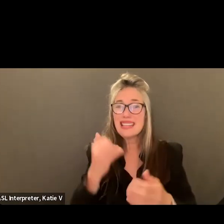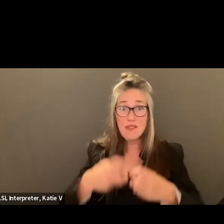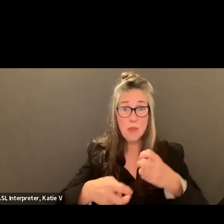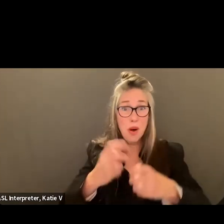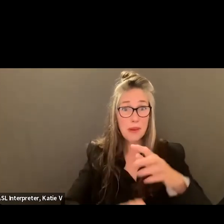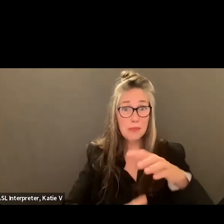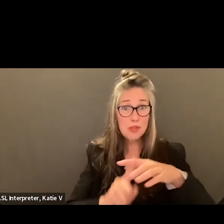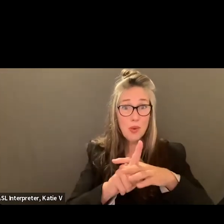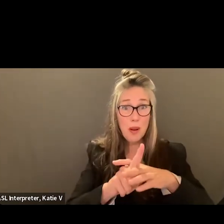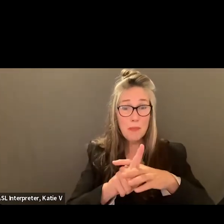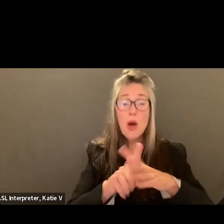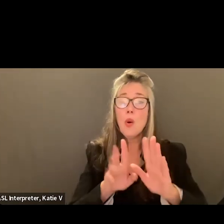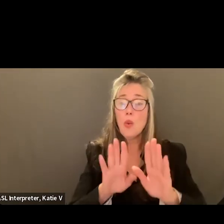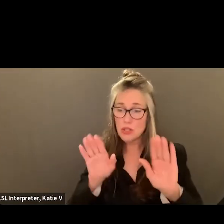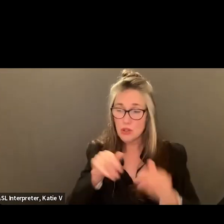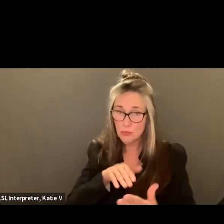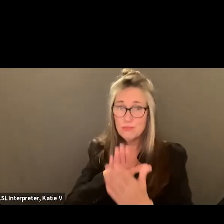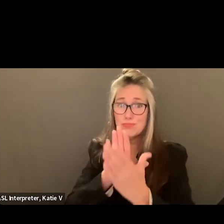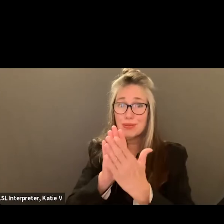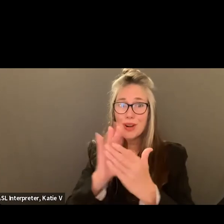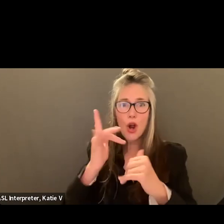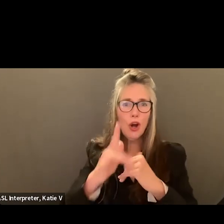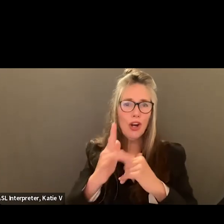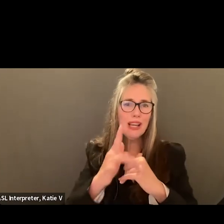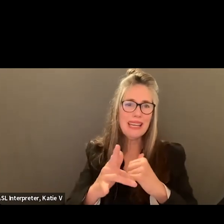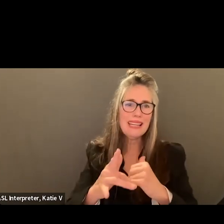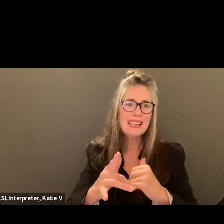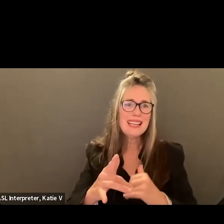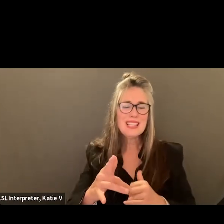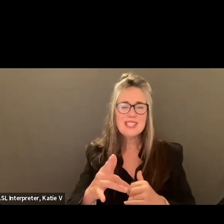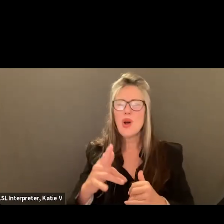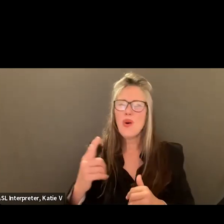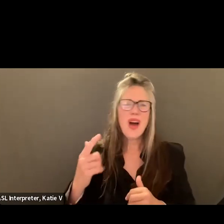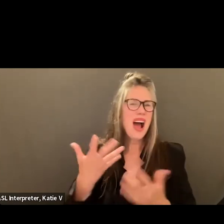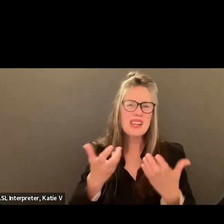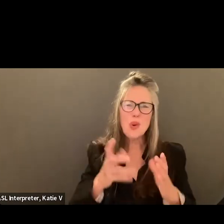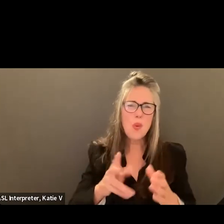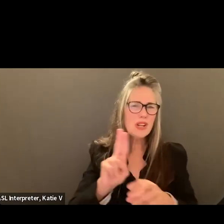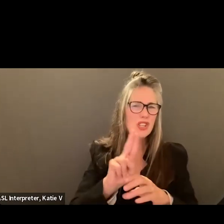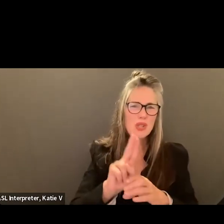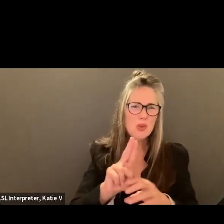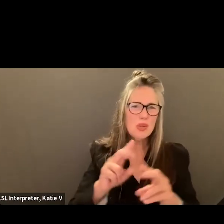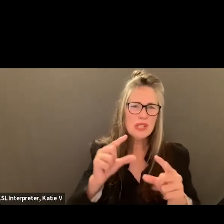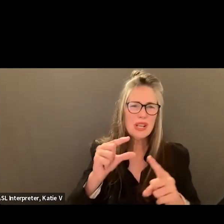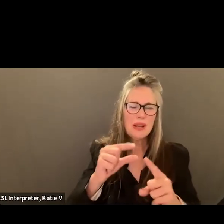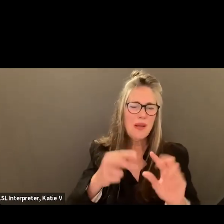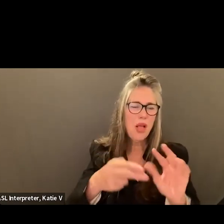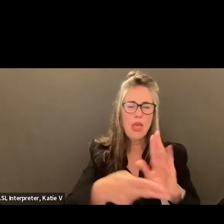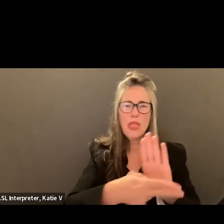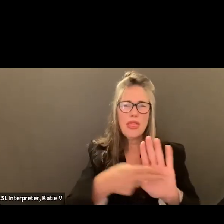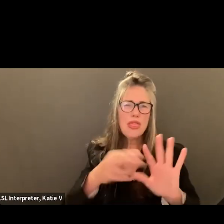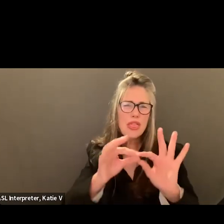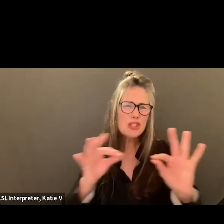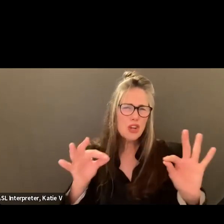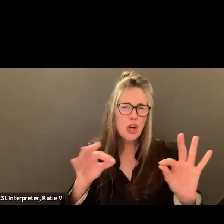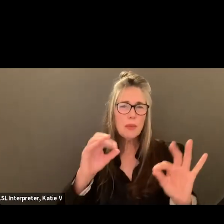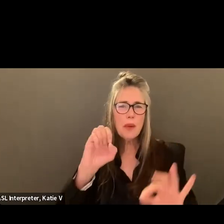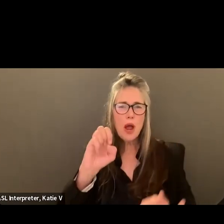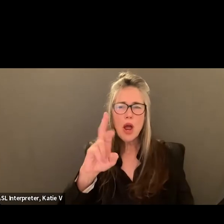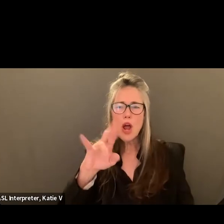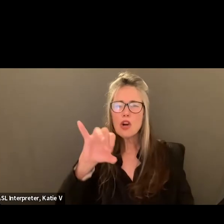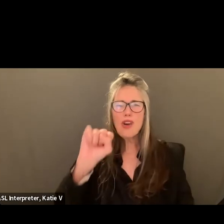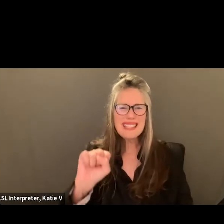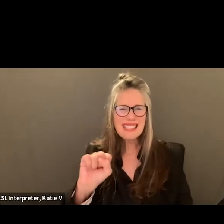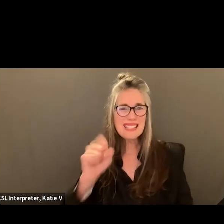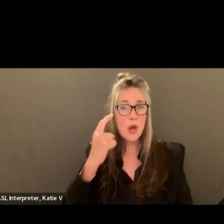thank you for that. I think it has been like crisis overgeneralized in a way that we may be missing things because we